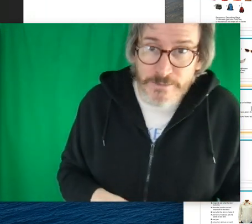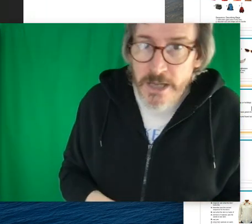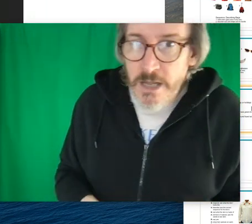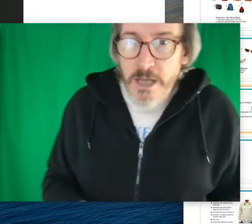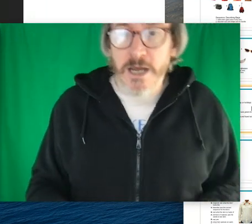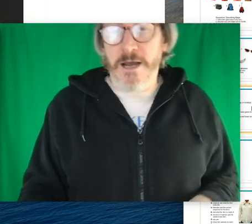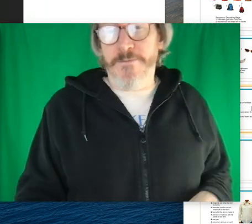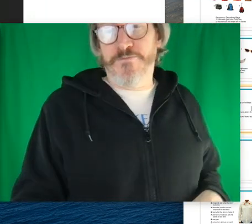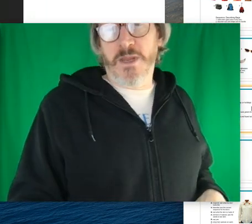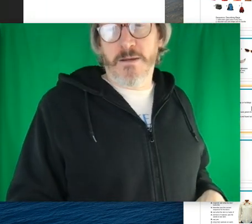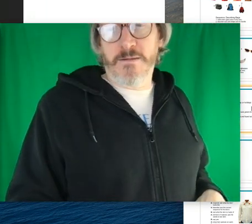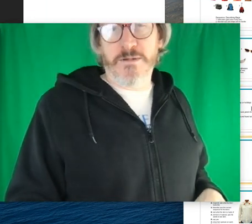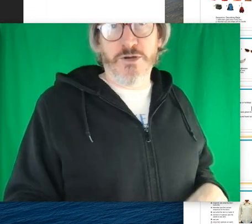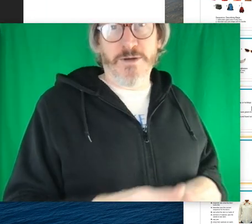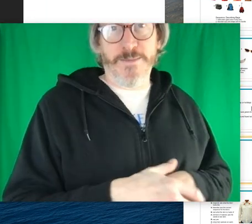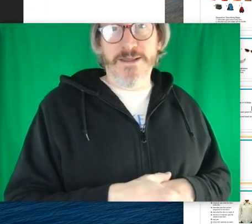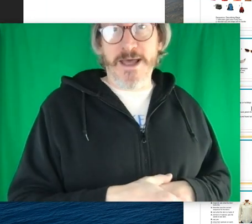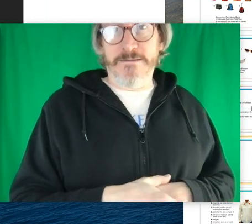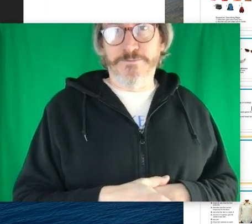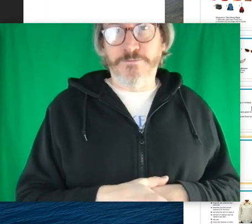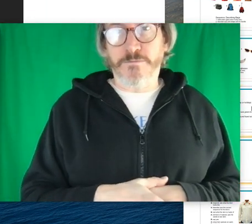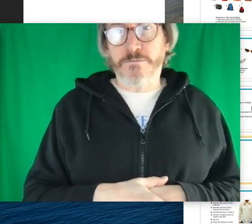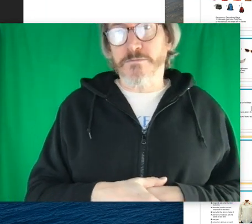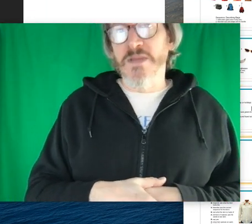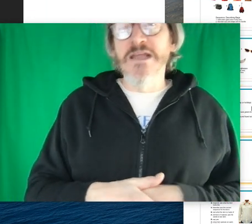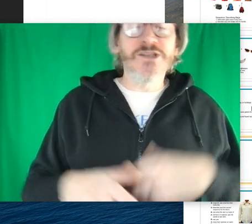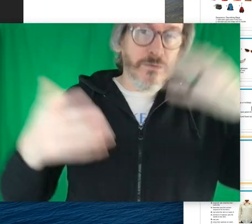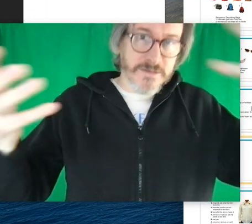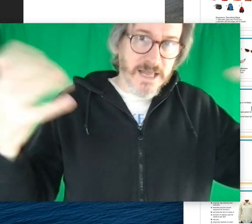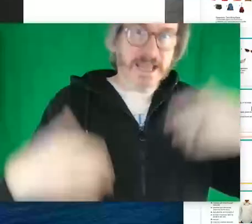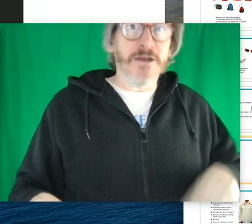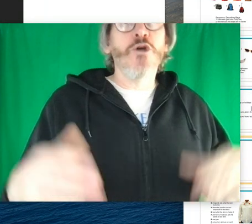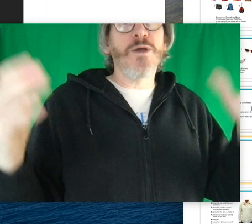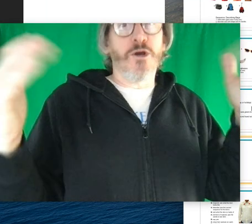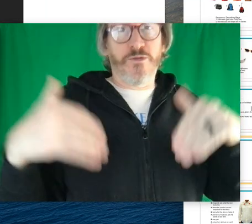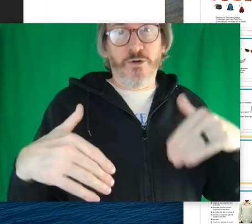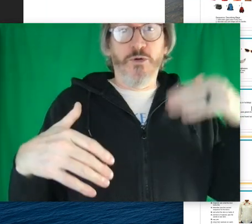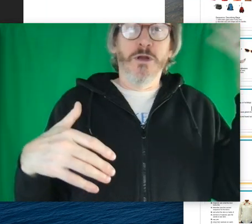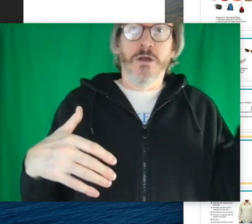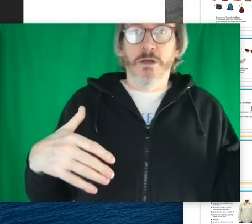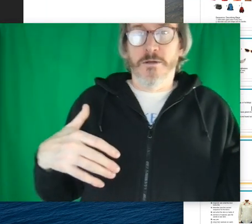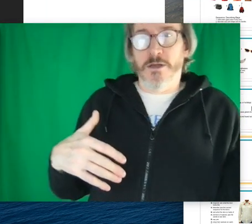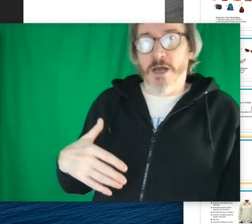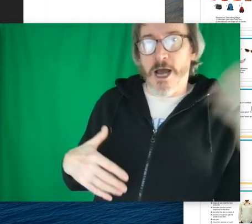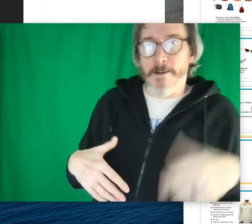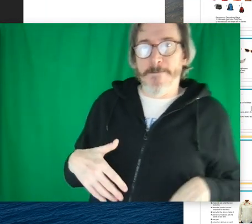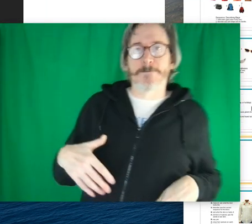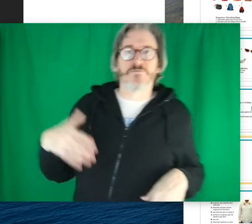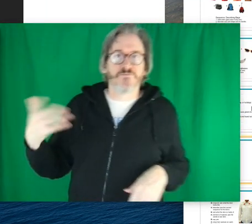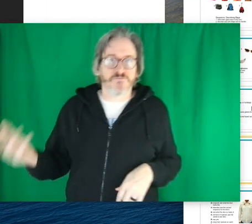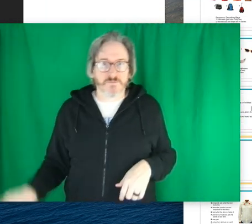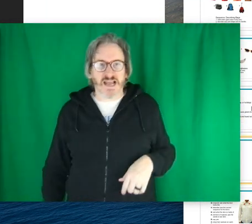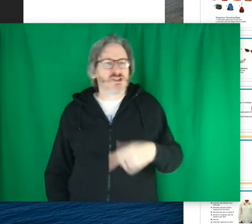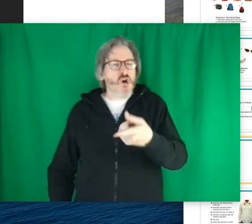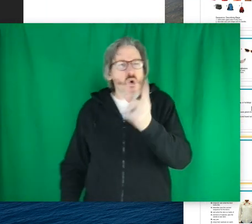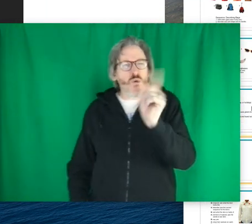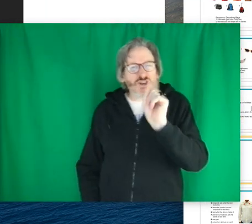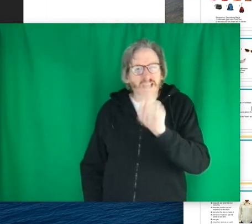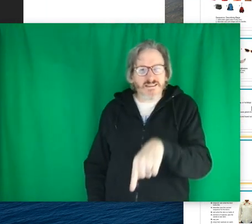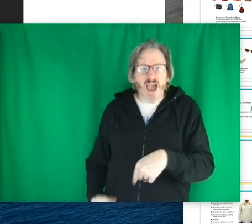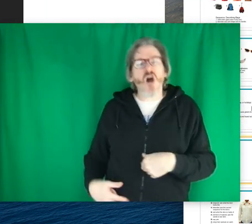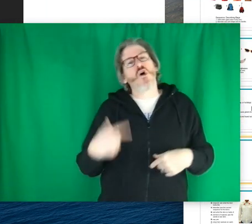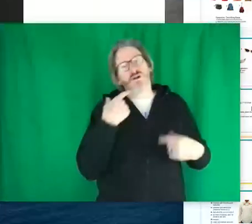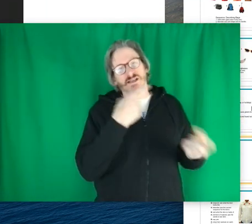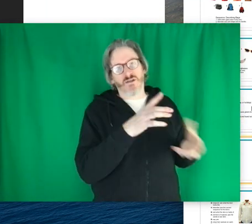as well um don't recommend that so then again we go through um ask oh